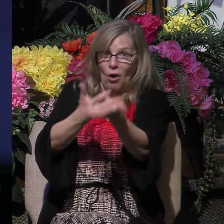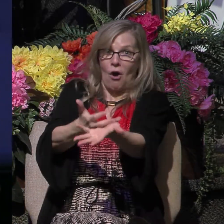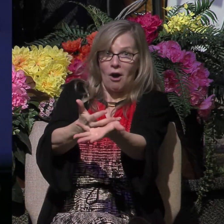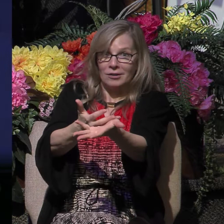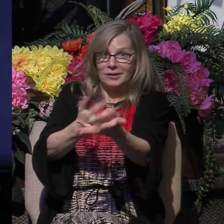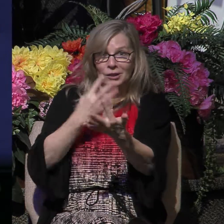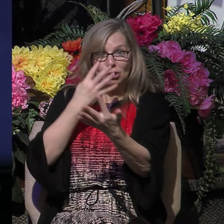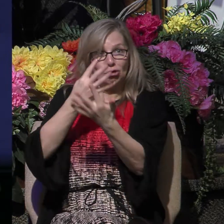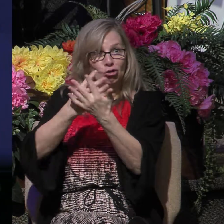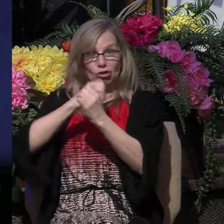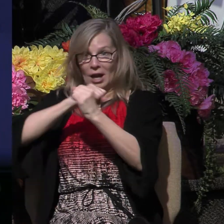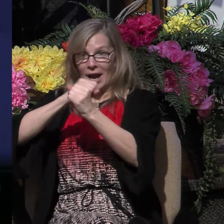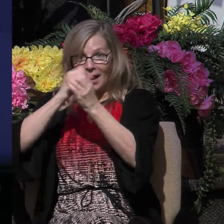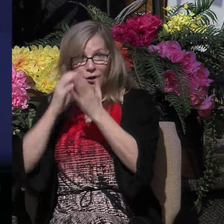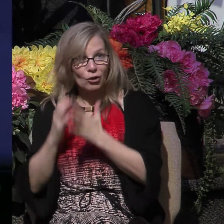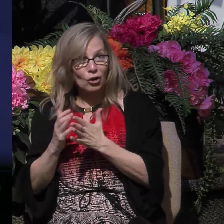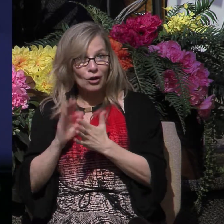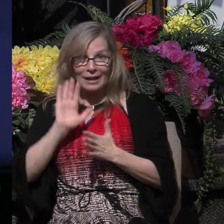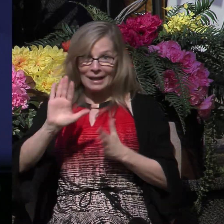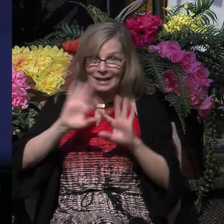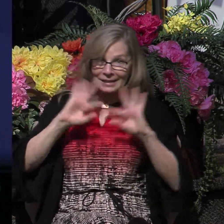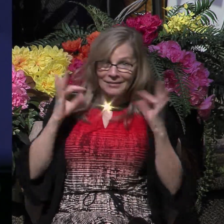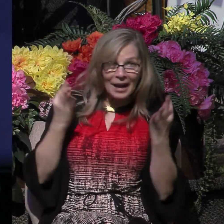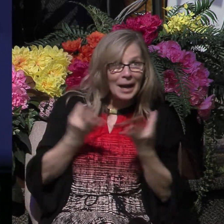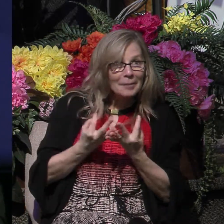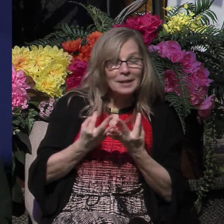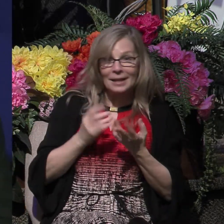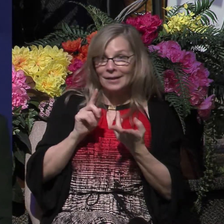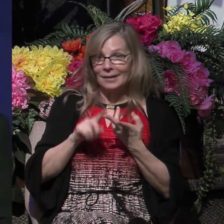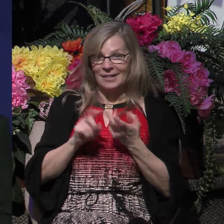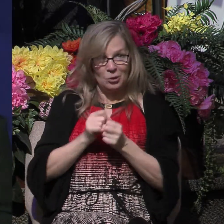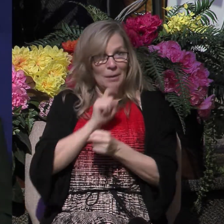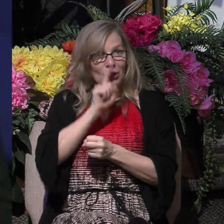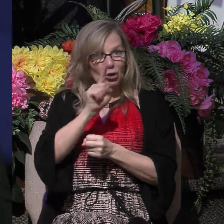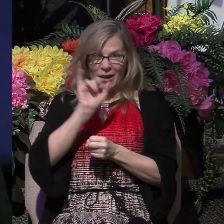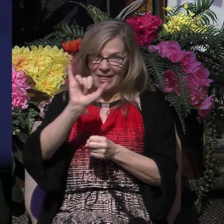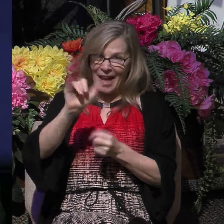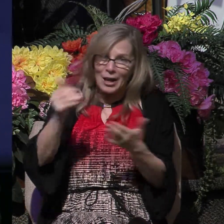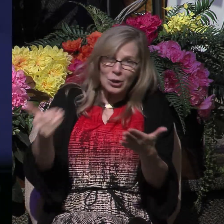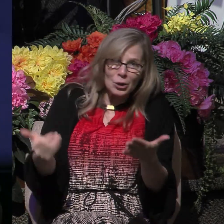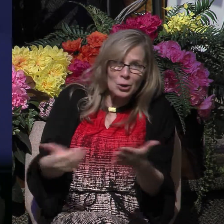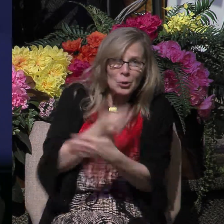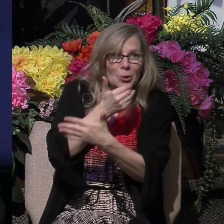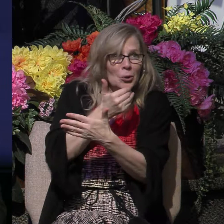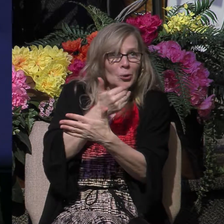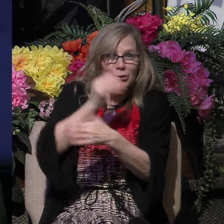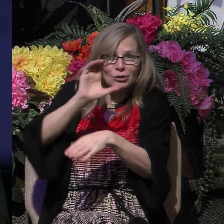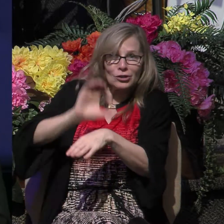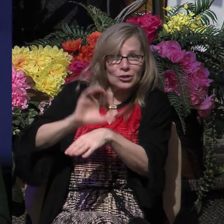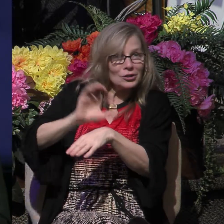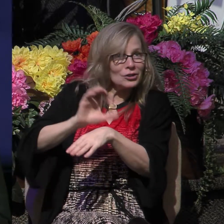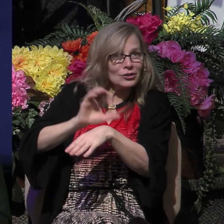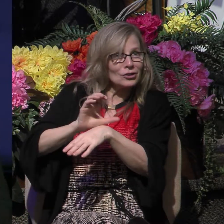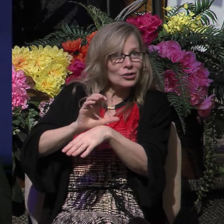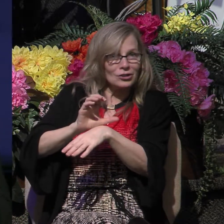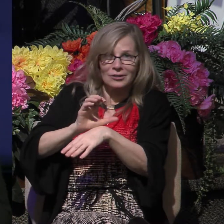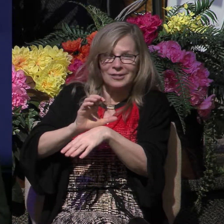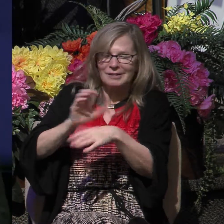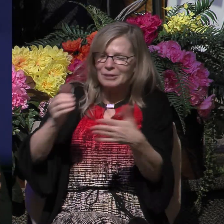and his family to Christ, but to ensure that this brand new church of brand